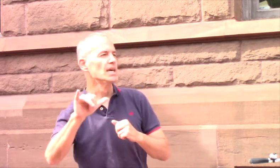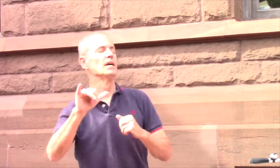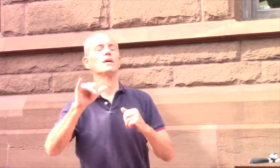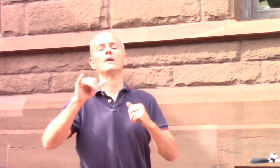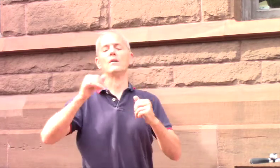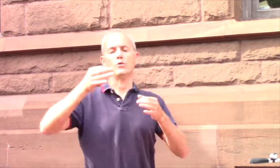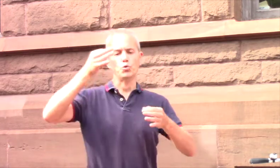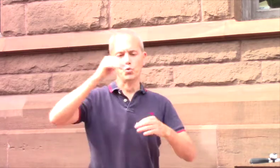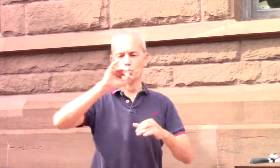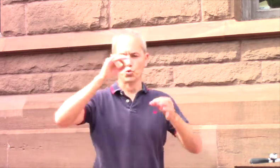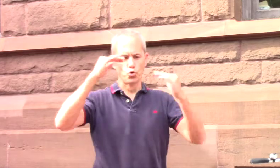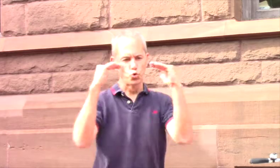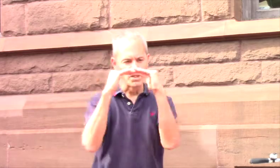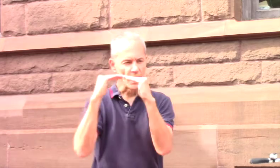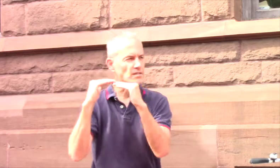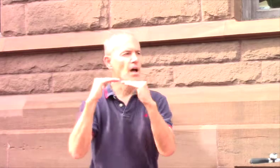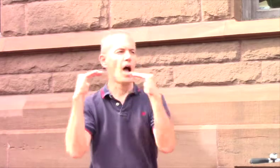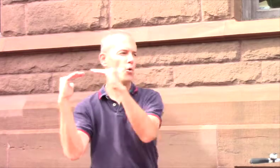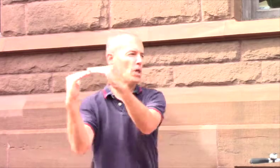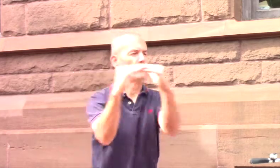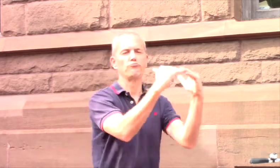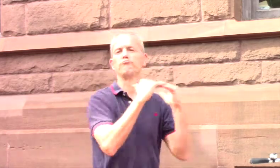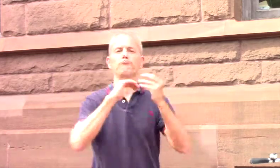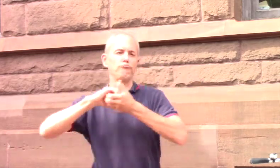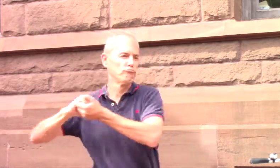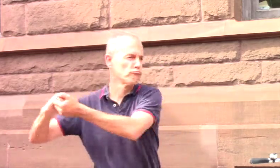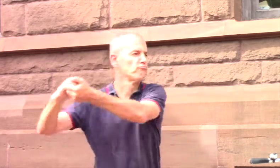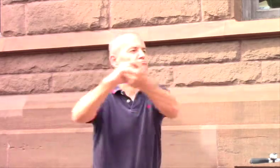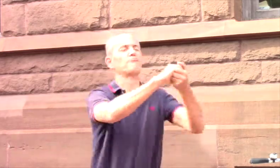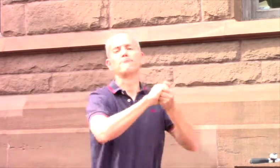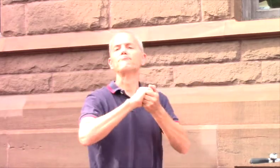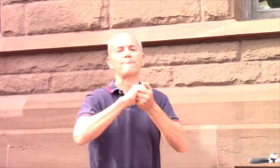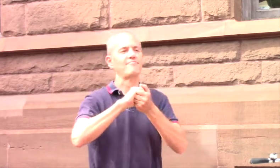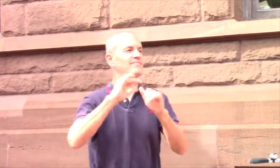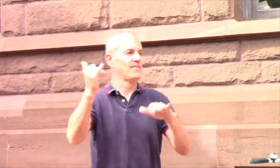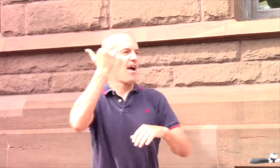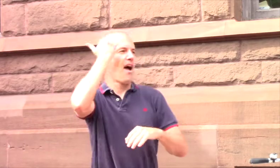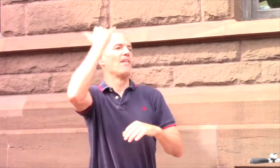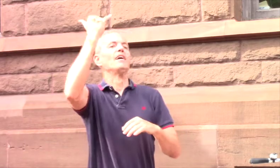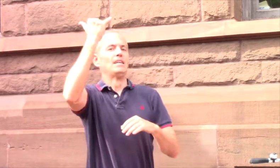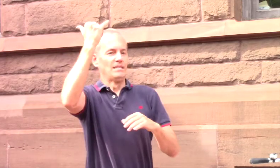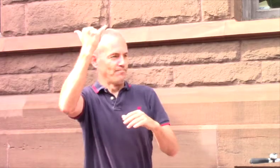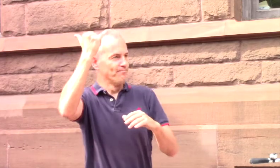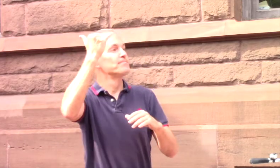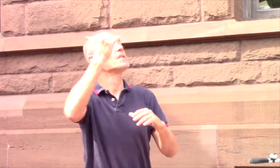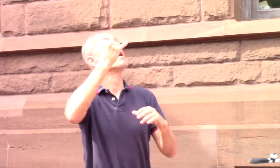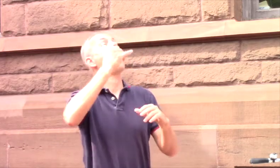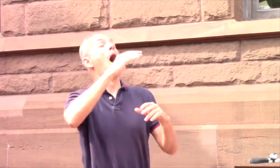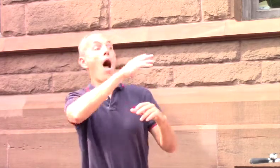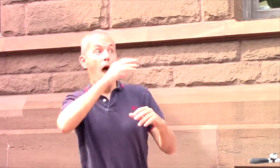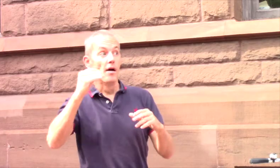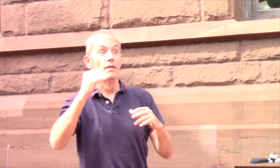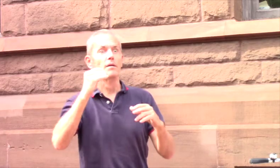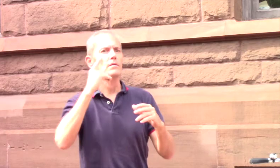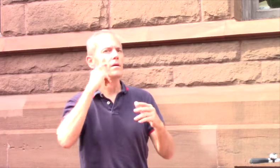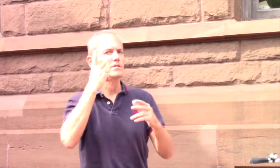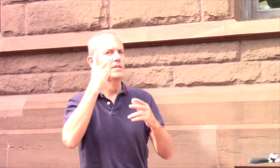Humility, humanity, justice, and equality, and collaboration. That's the idea behind that color. And